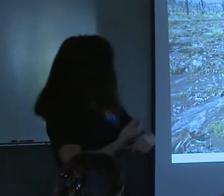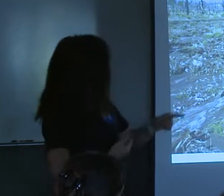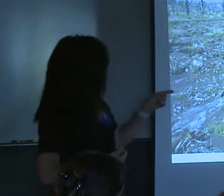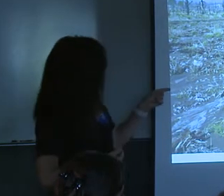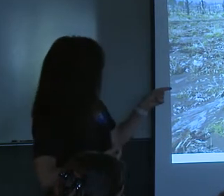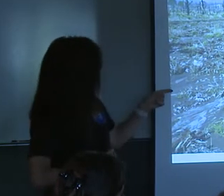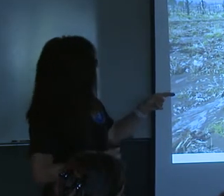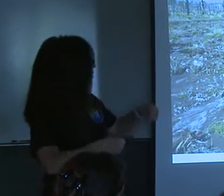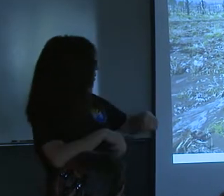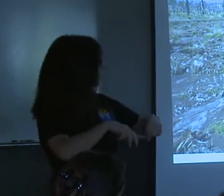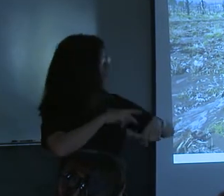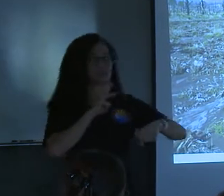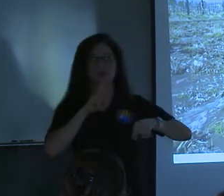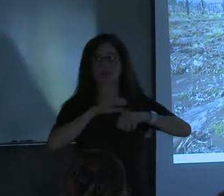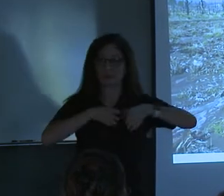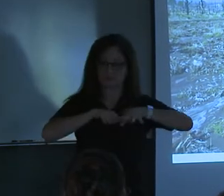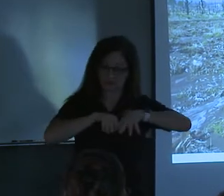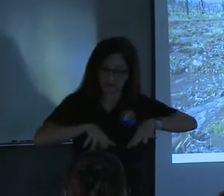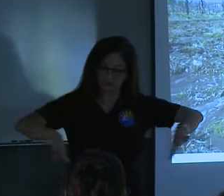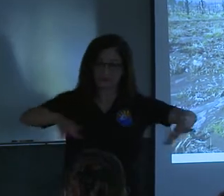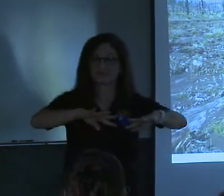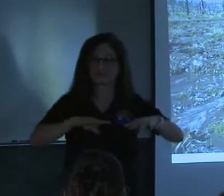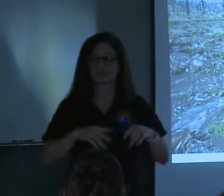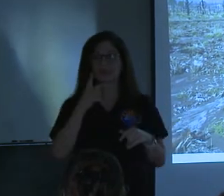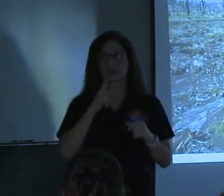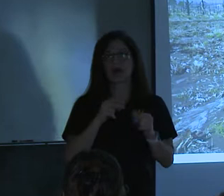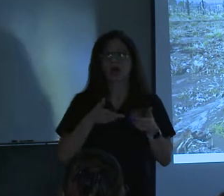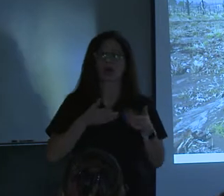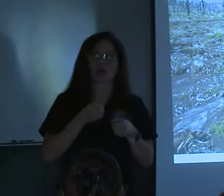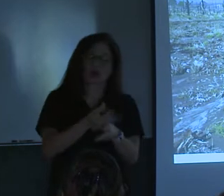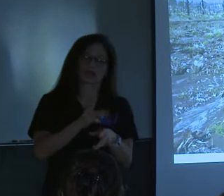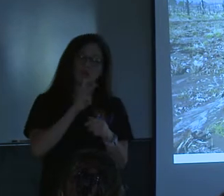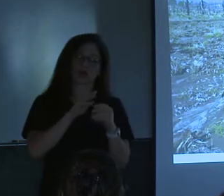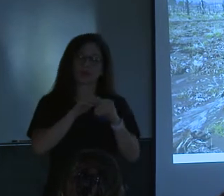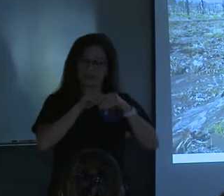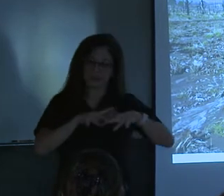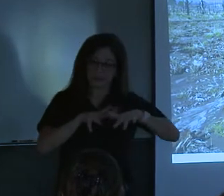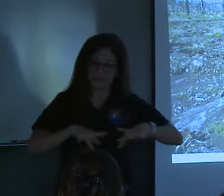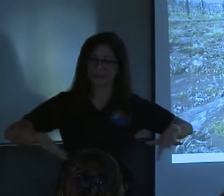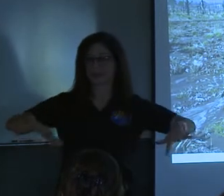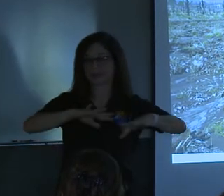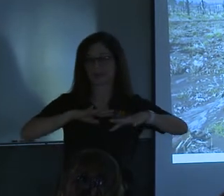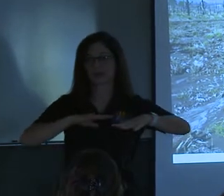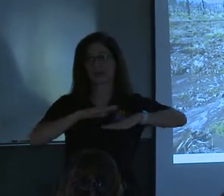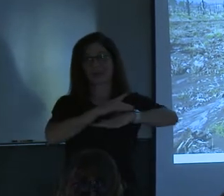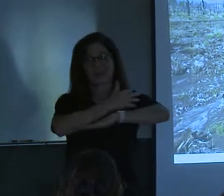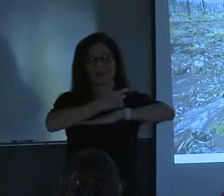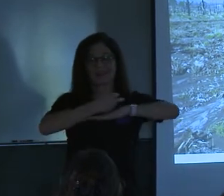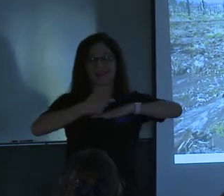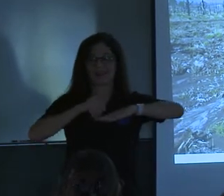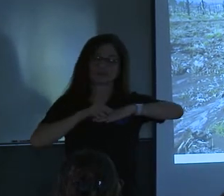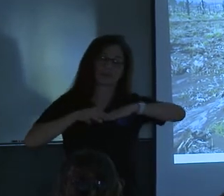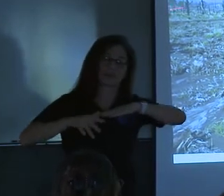causes the water to disperse. And so we get kind of a diffuse flow across it. Ideally sediment and debris fall out.